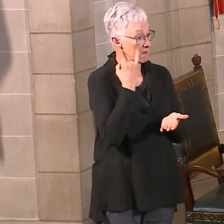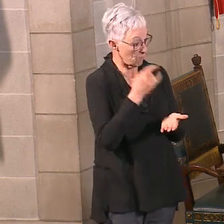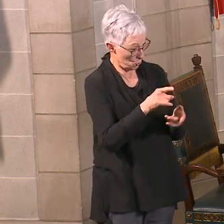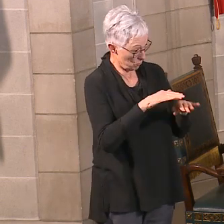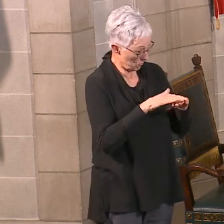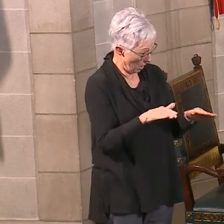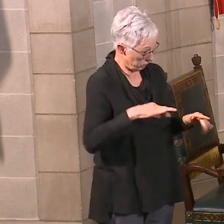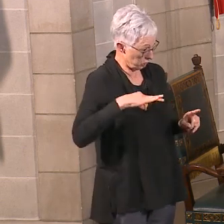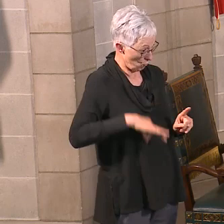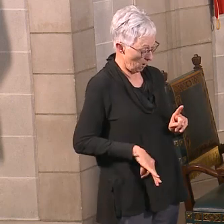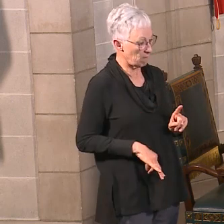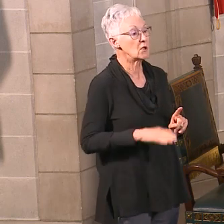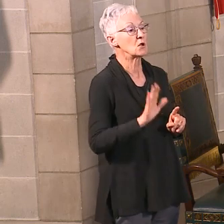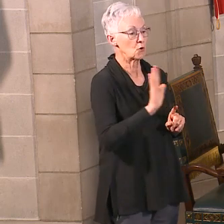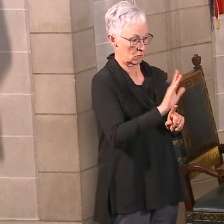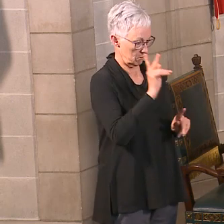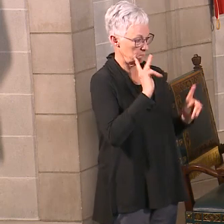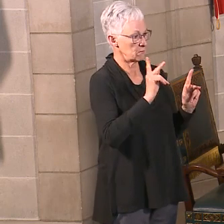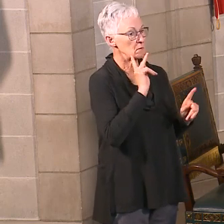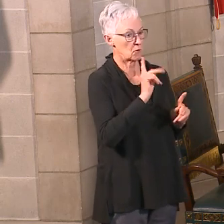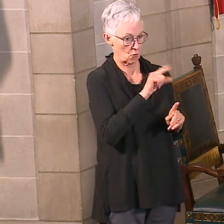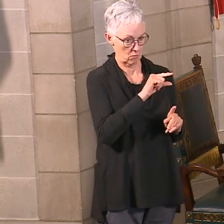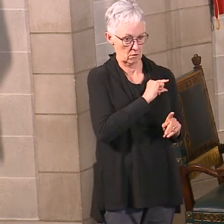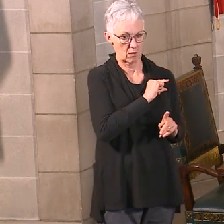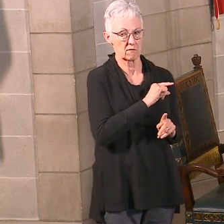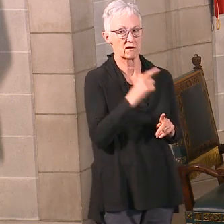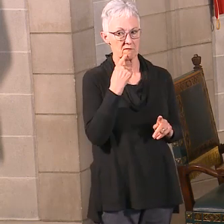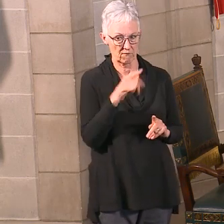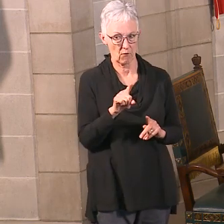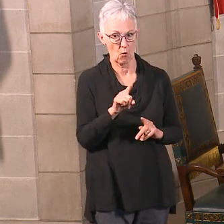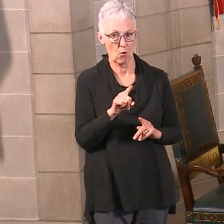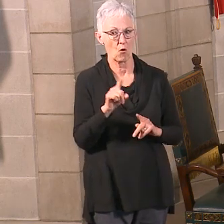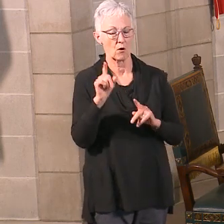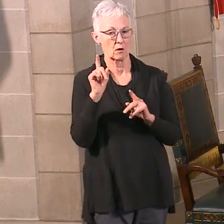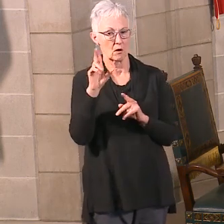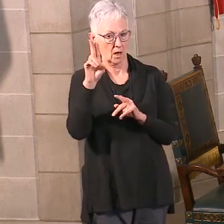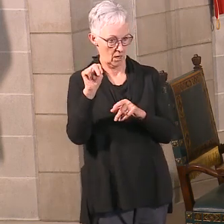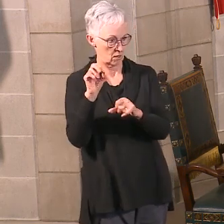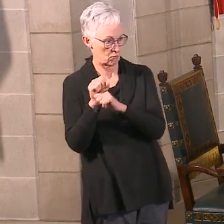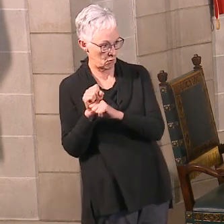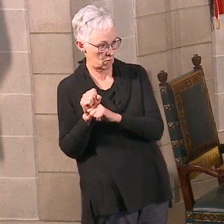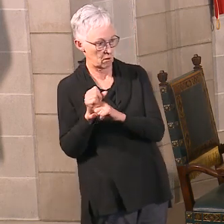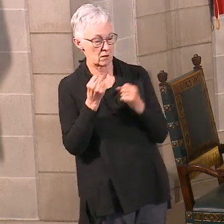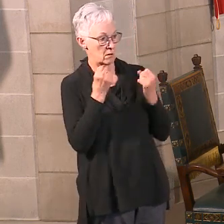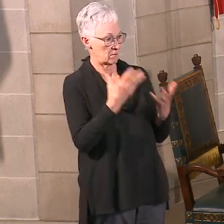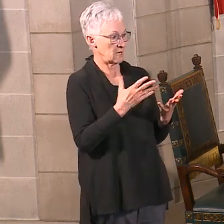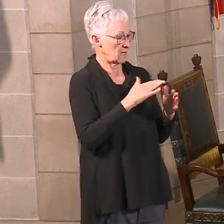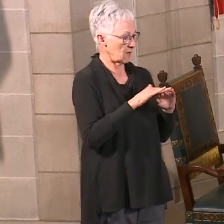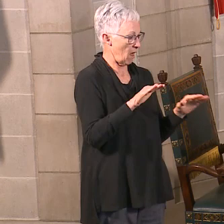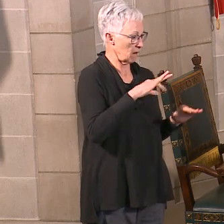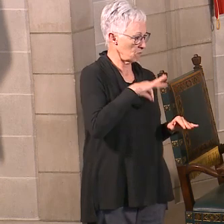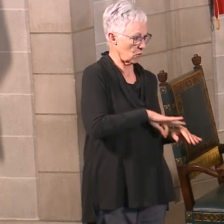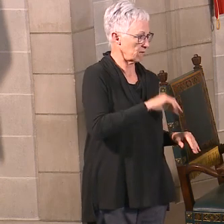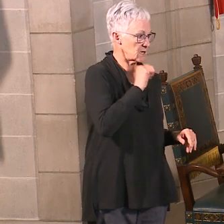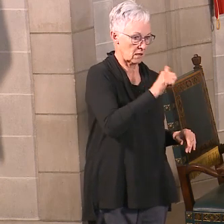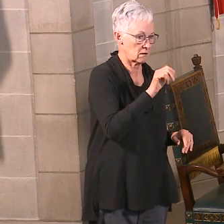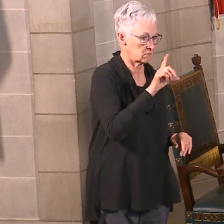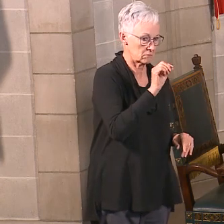yes, your people will be eligible for that unemployment system. However, many nonprofits did not do that. But under the Pandemic Assistance